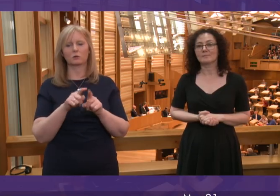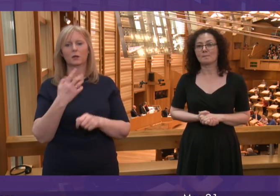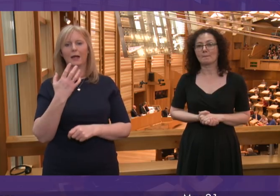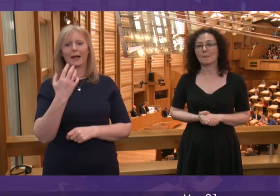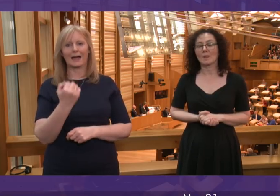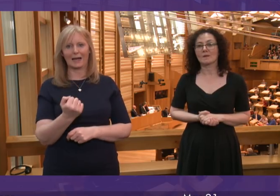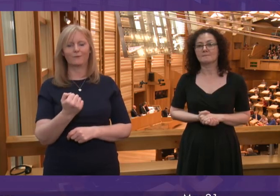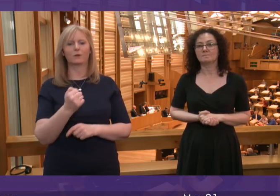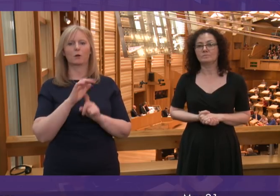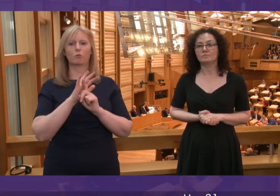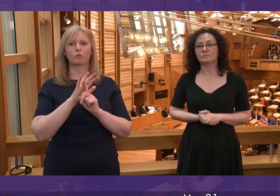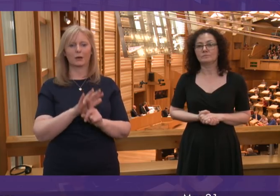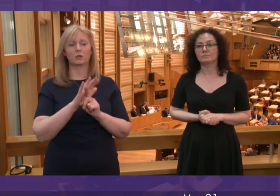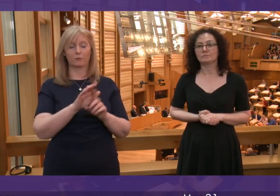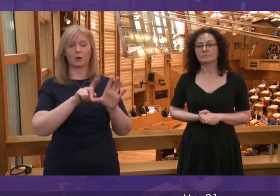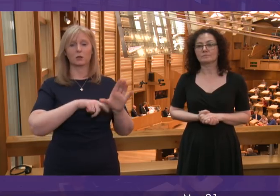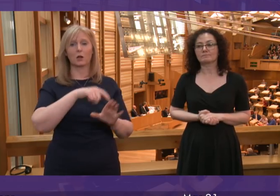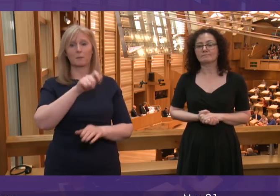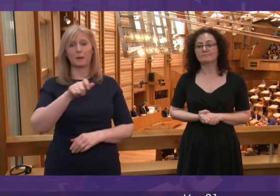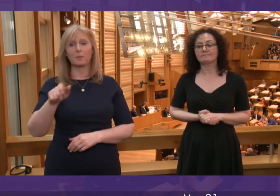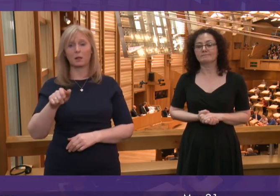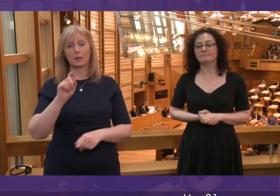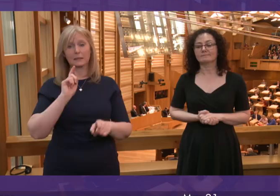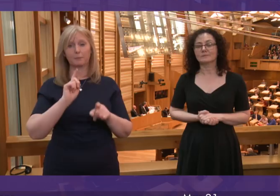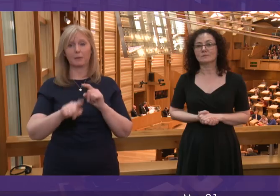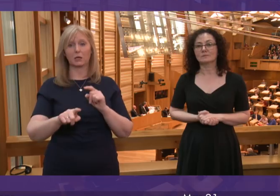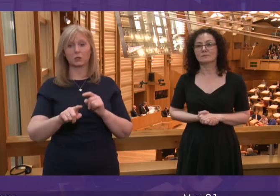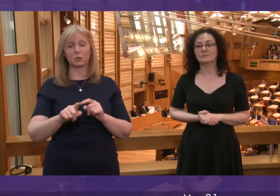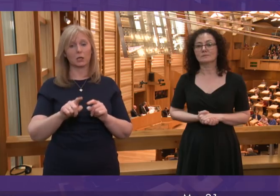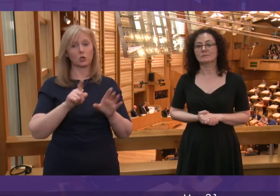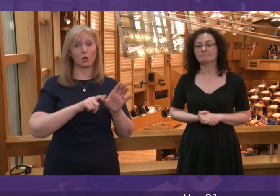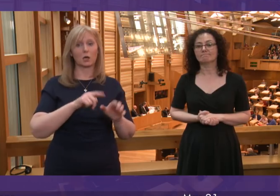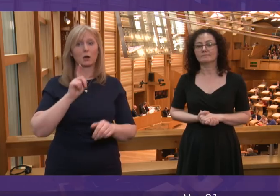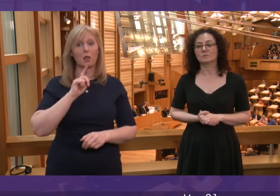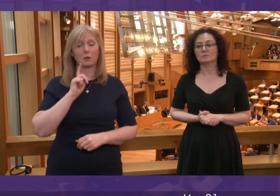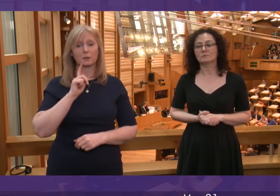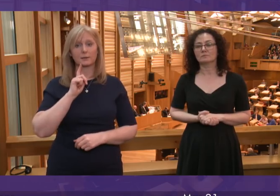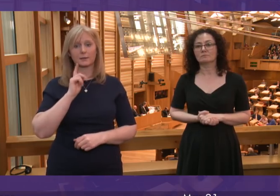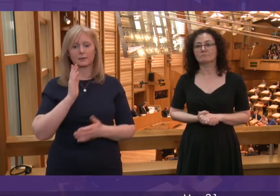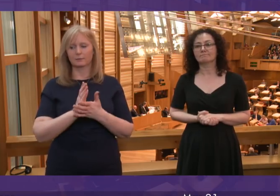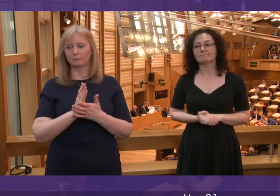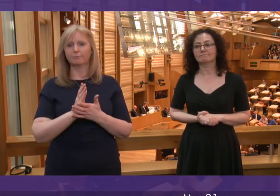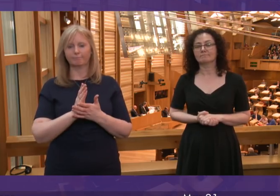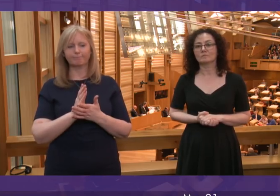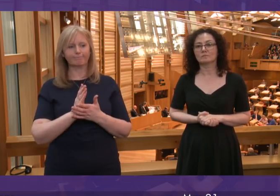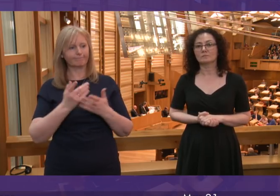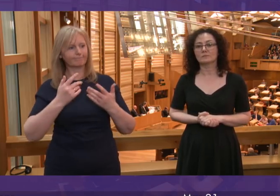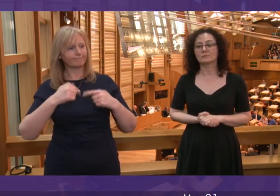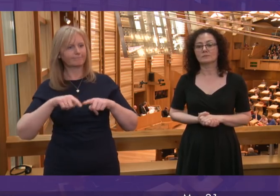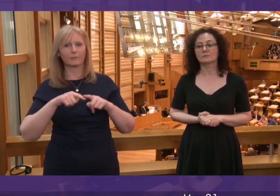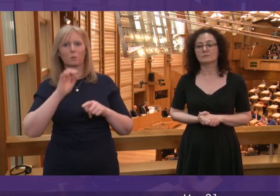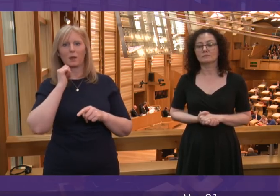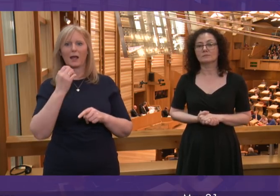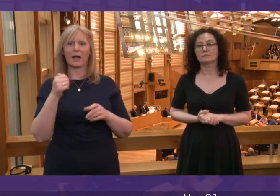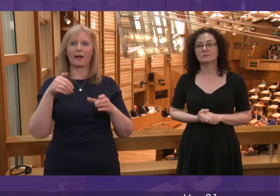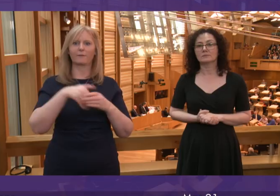considerable pressures on young people, and I think particularly on young girls. All of us will have young girls or many of us will have young girls